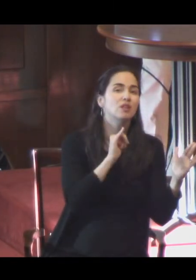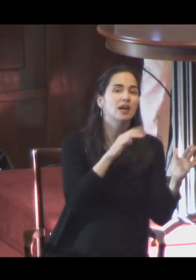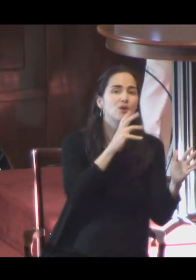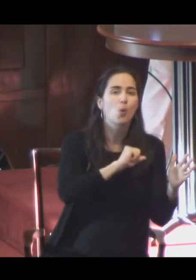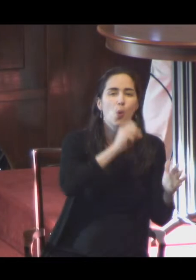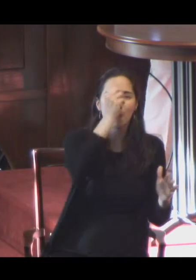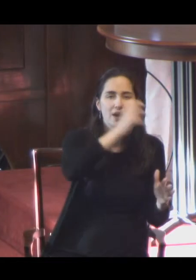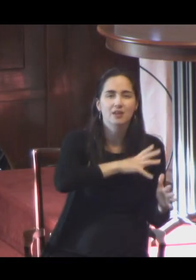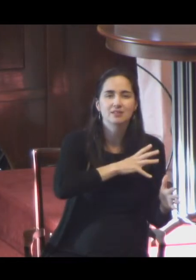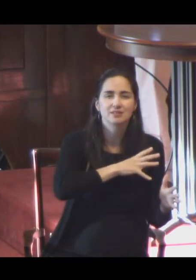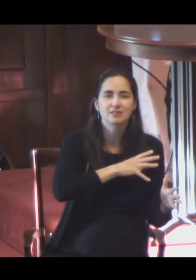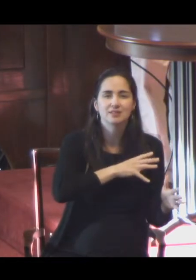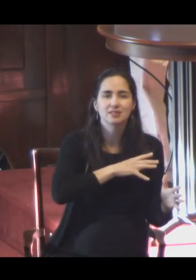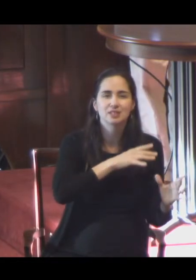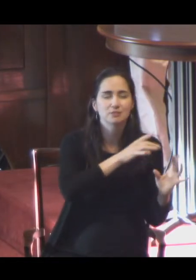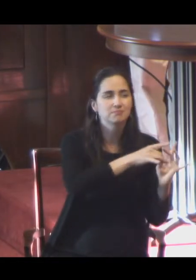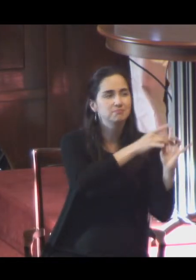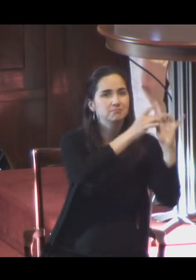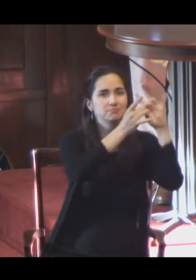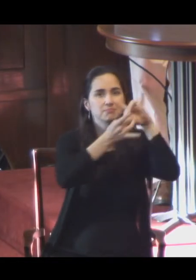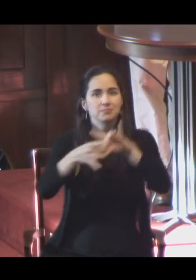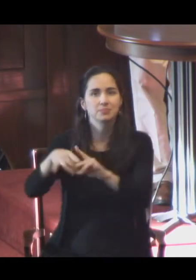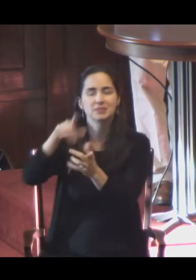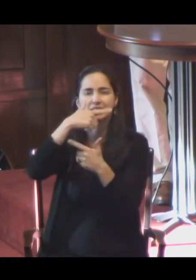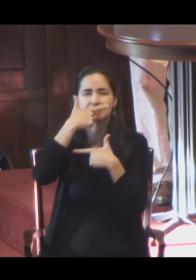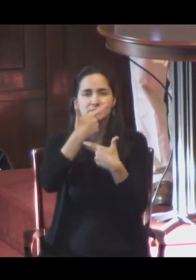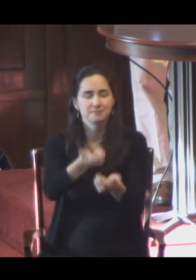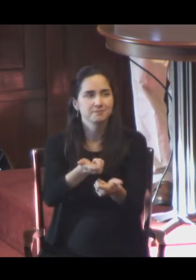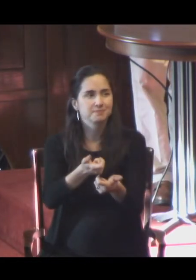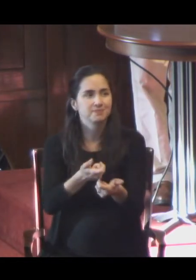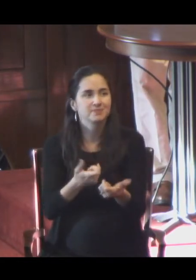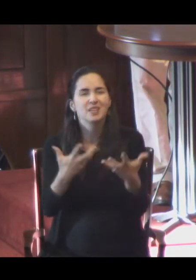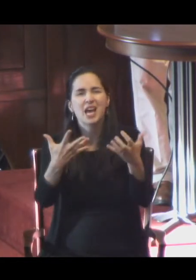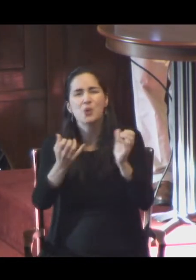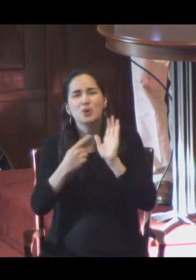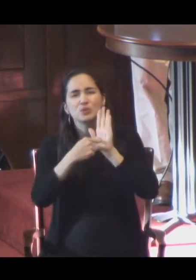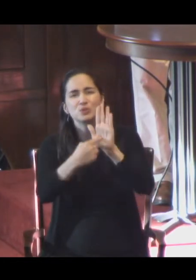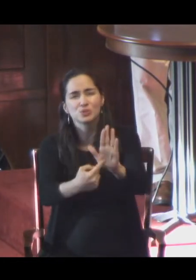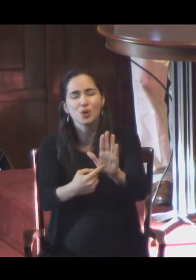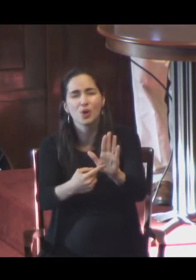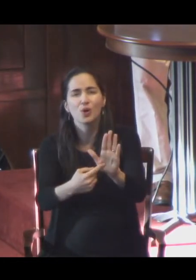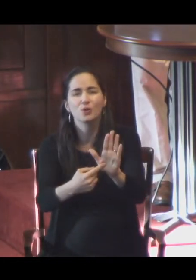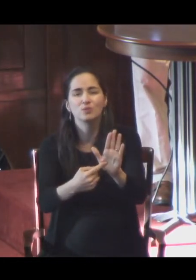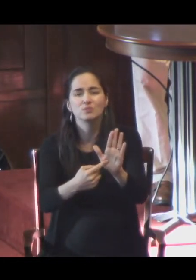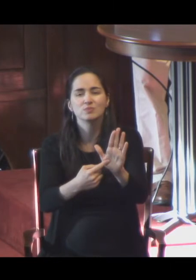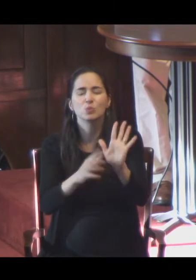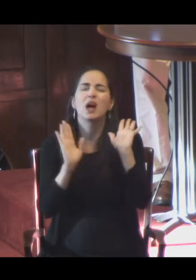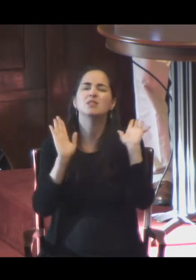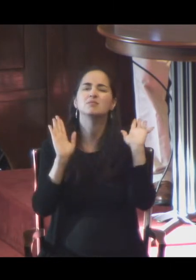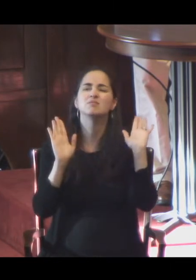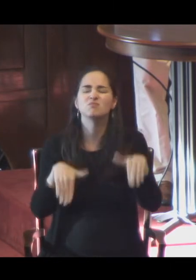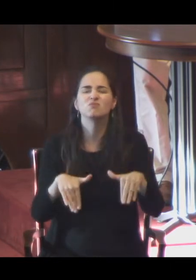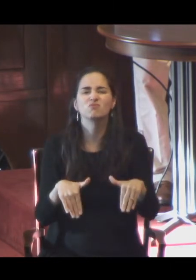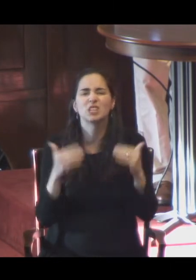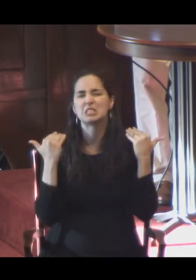So, I think we're running out of time. I had hoped to show you some of the... I will show you. I'll take a quick